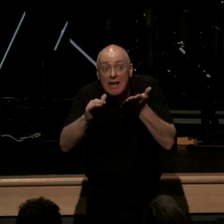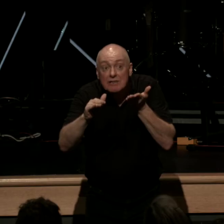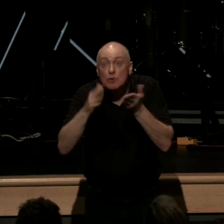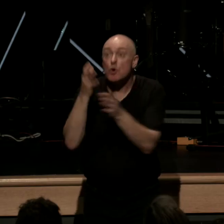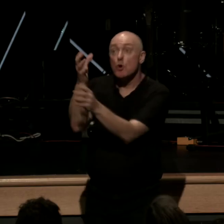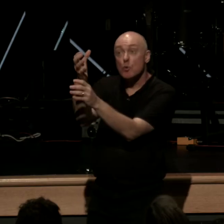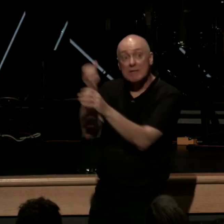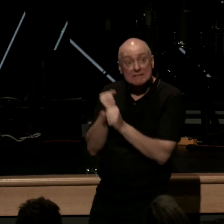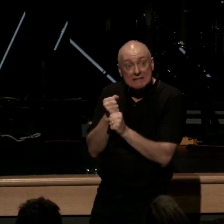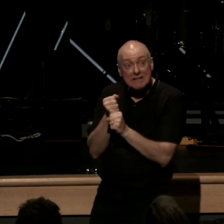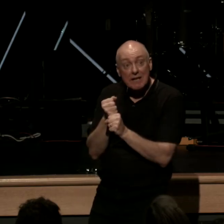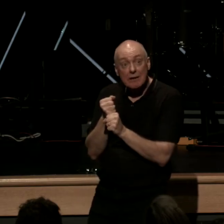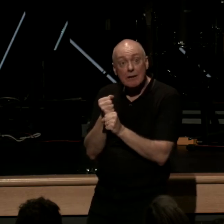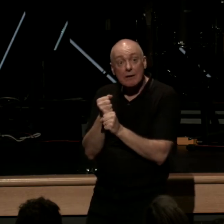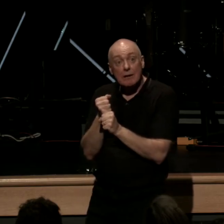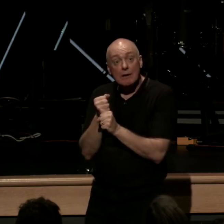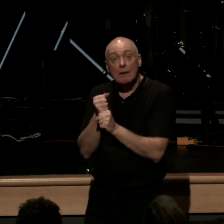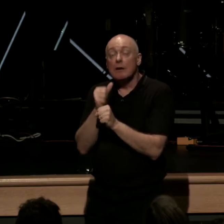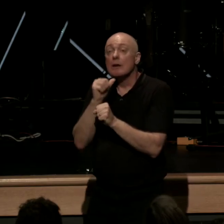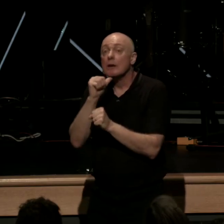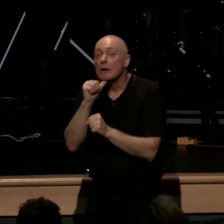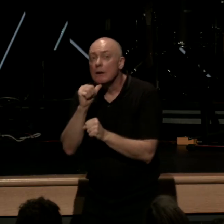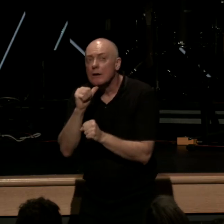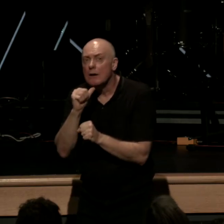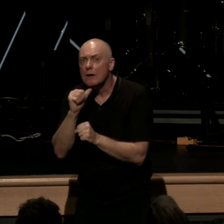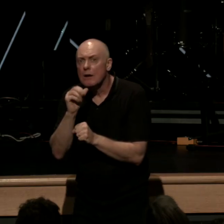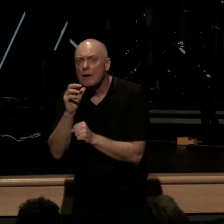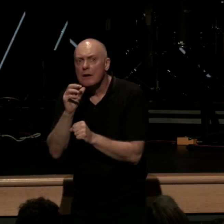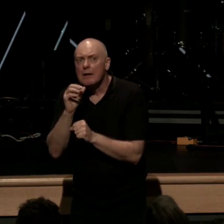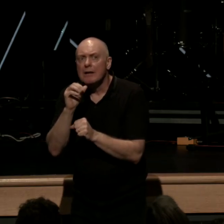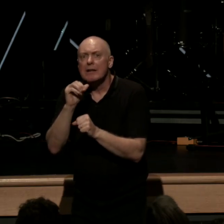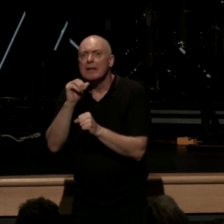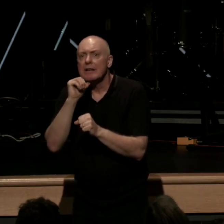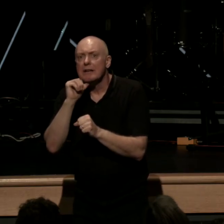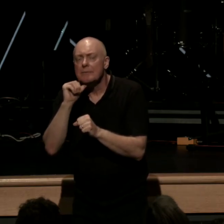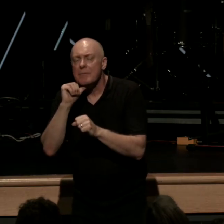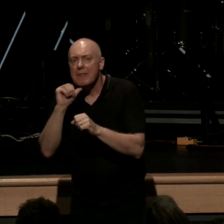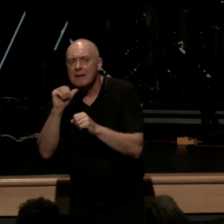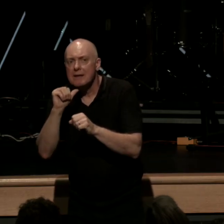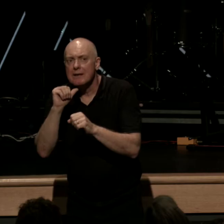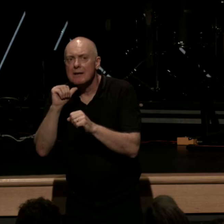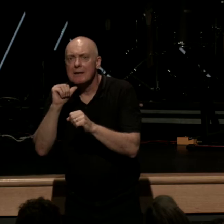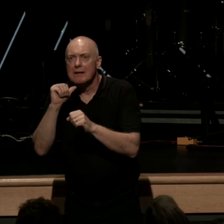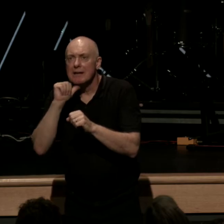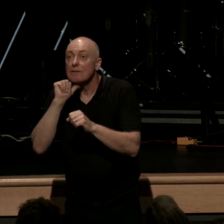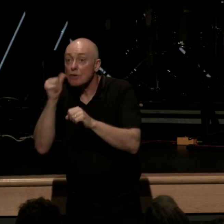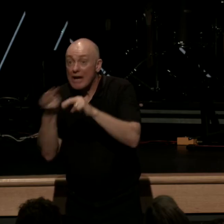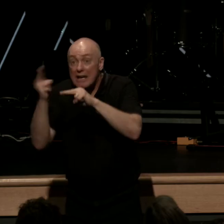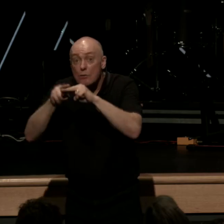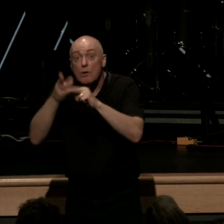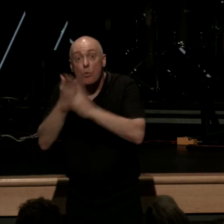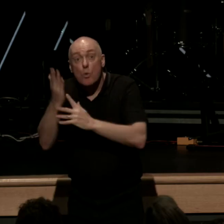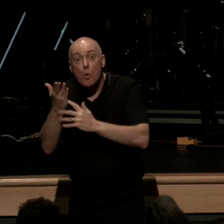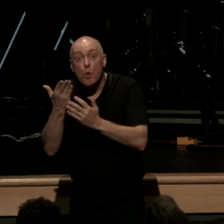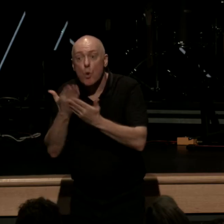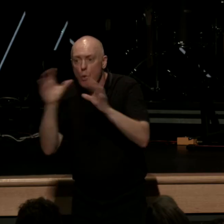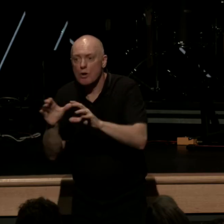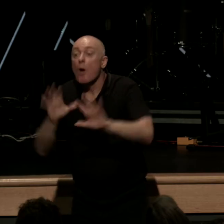is not preserved and also increased before God through good works so if anyone says